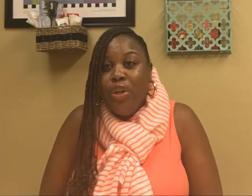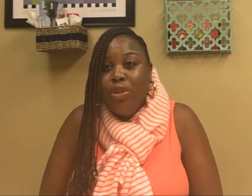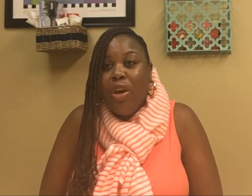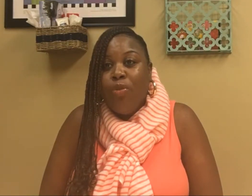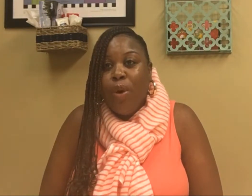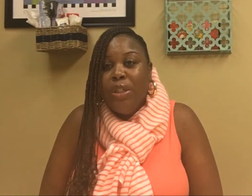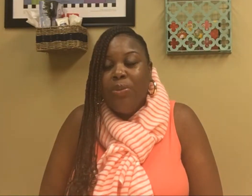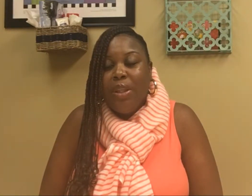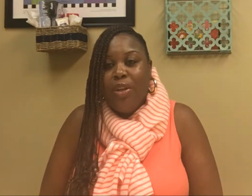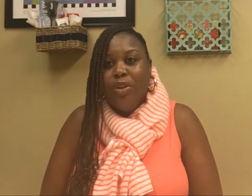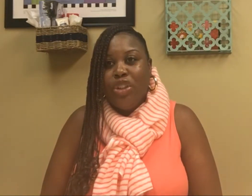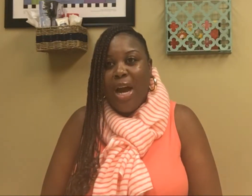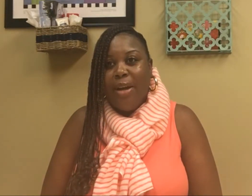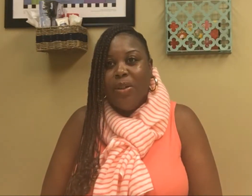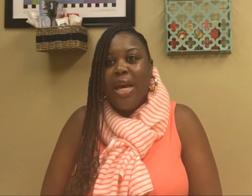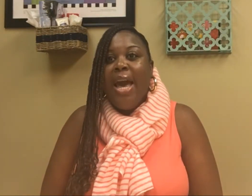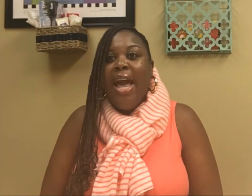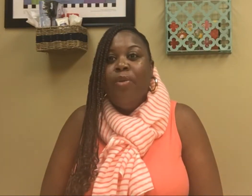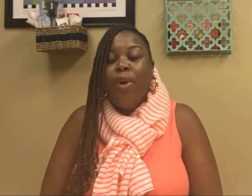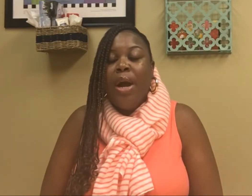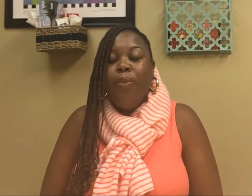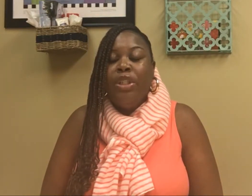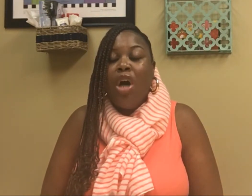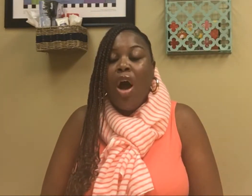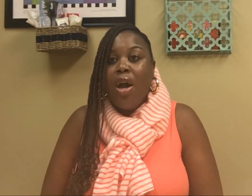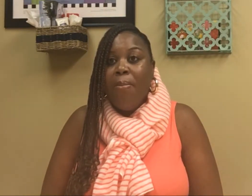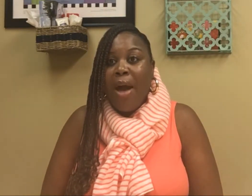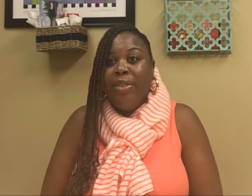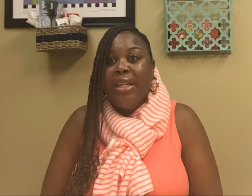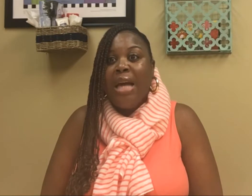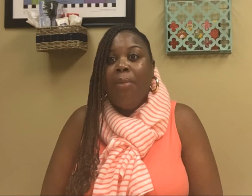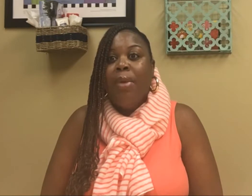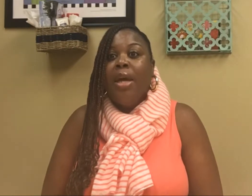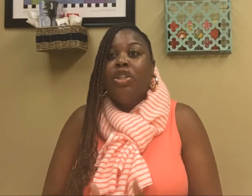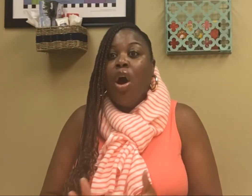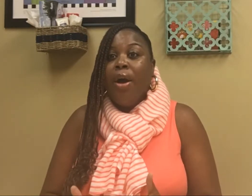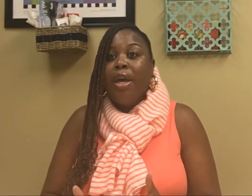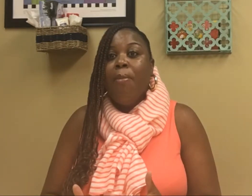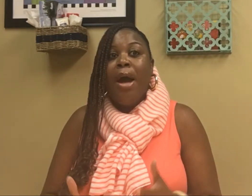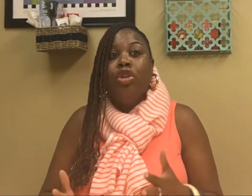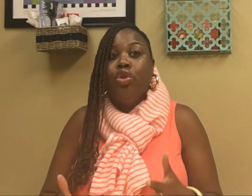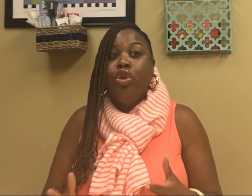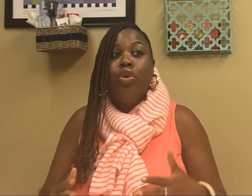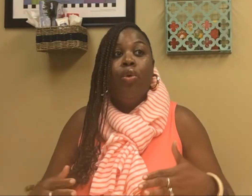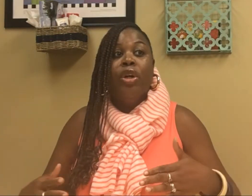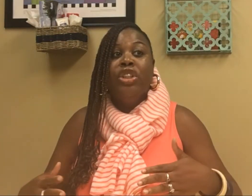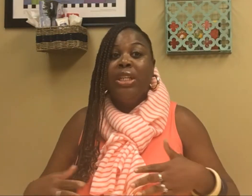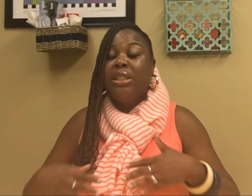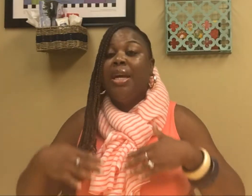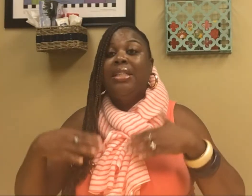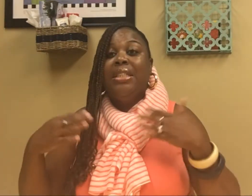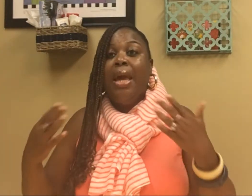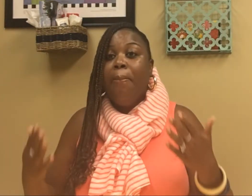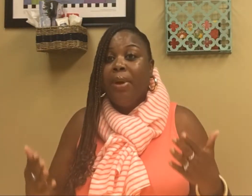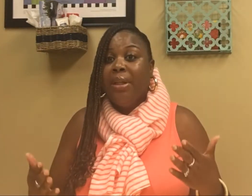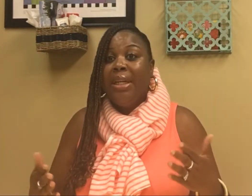use of words within your child. And when we talk about this, I'm talking about children who are just typically